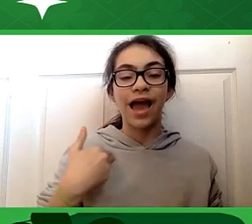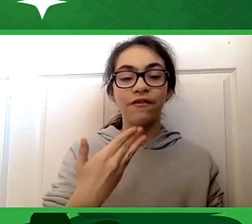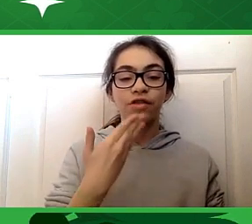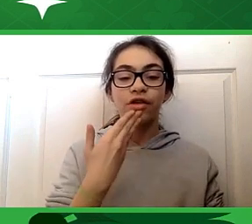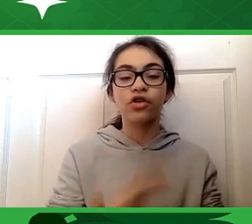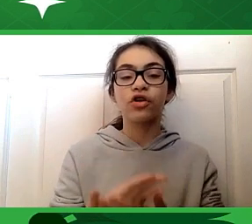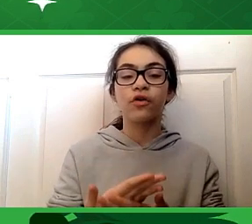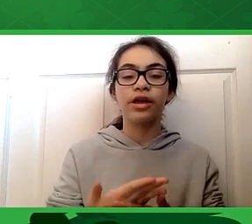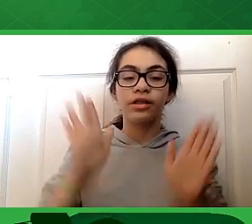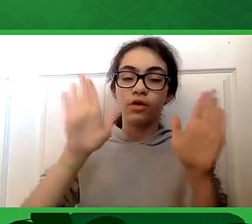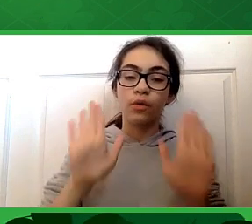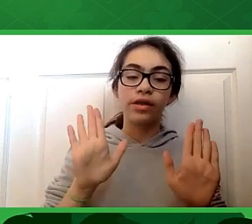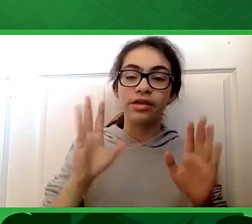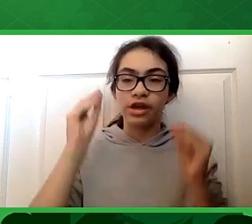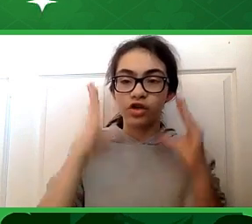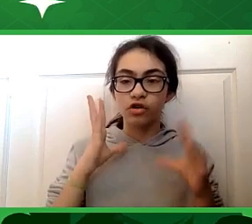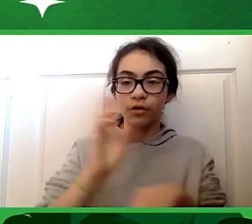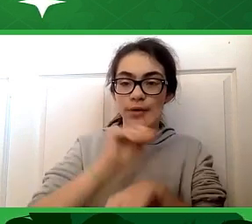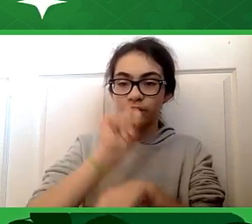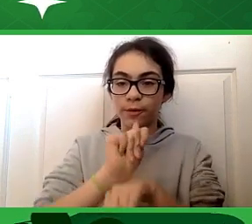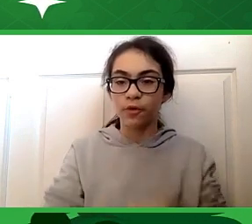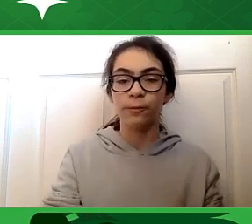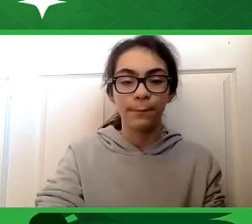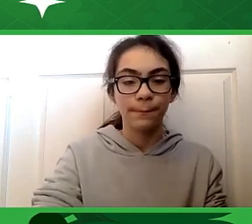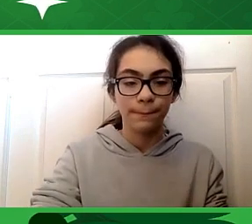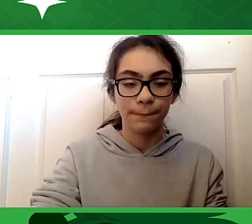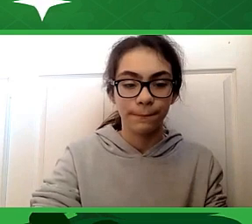to have such great, great teachers fortune.